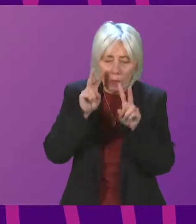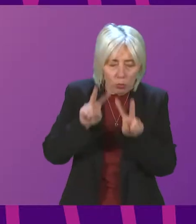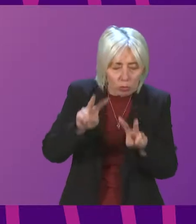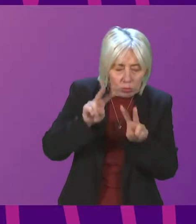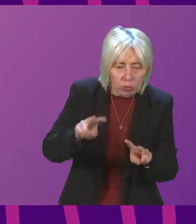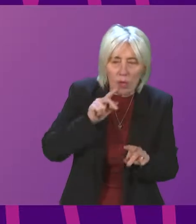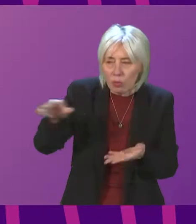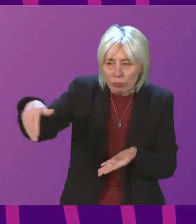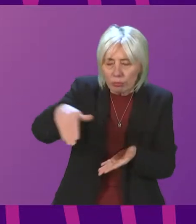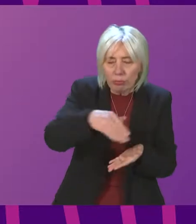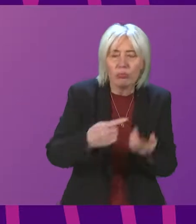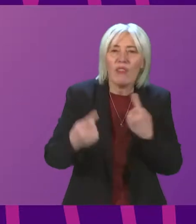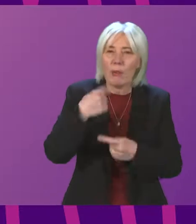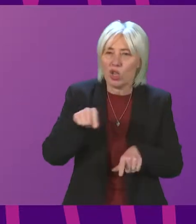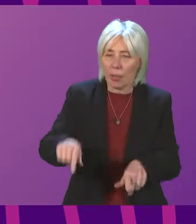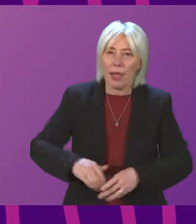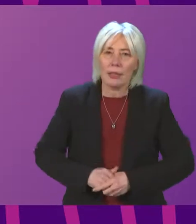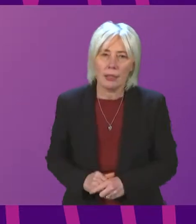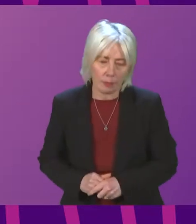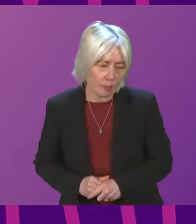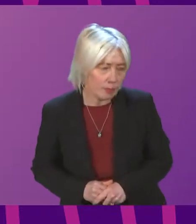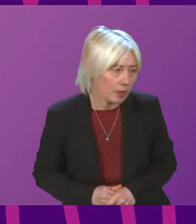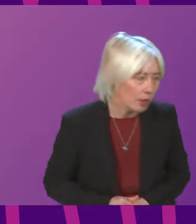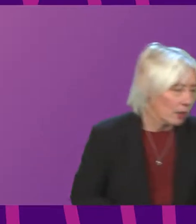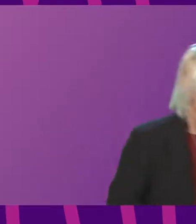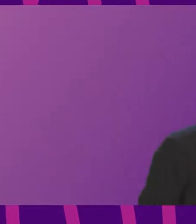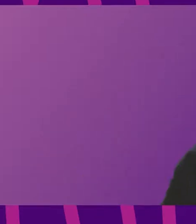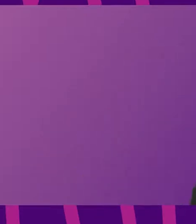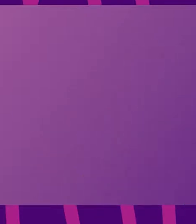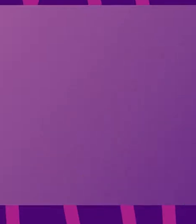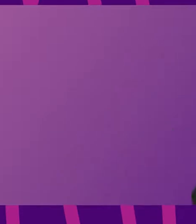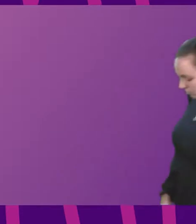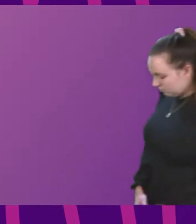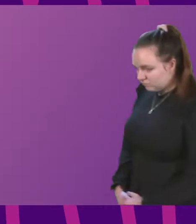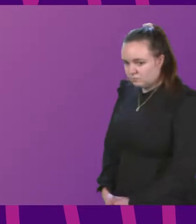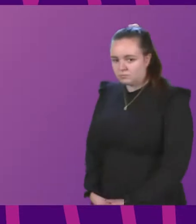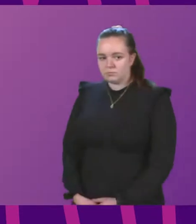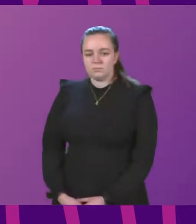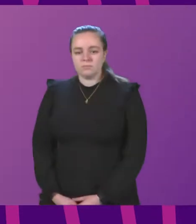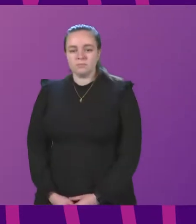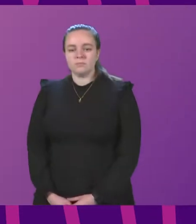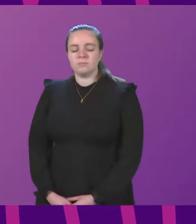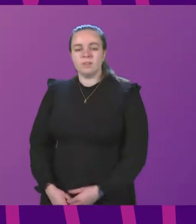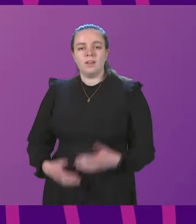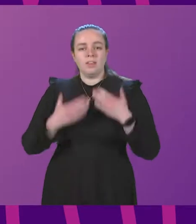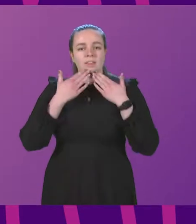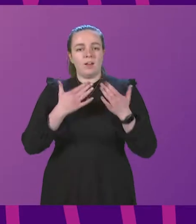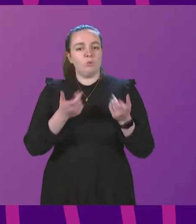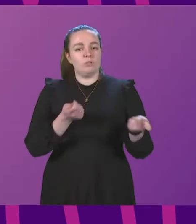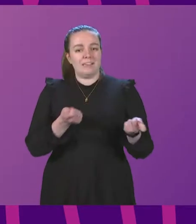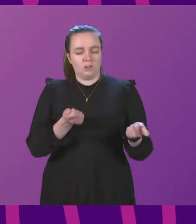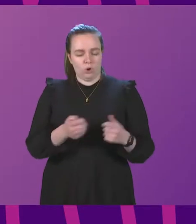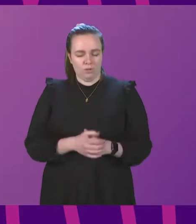to collect data on this. Thank you. CoCab Stewart to be followed by Parliament. Thank you. It is